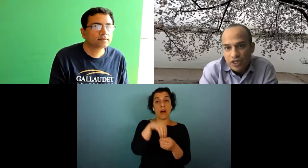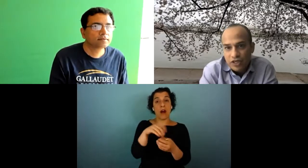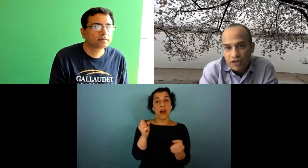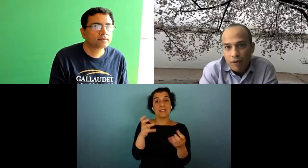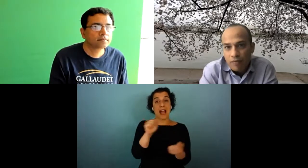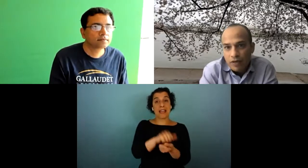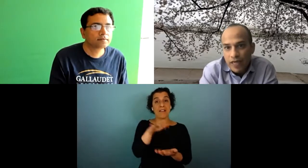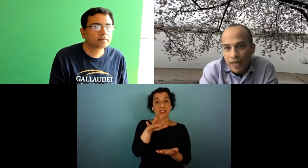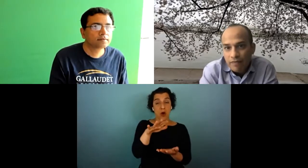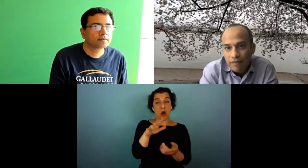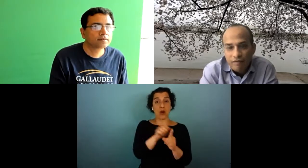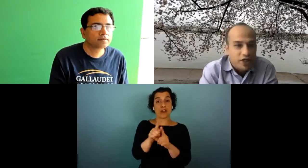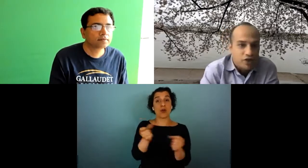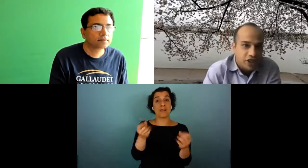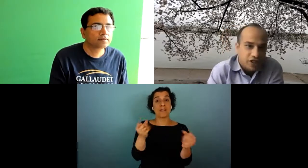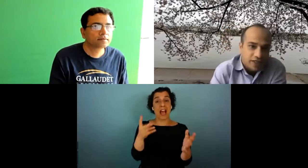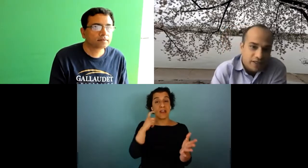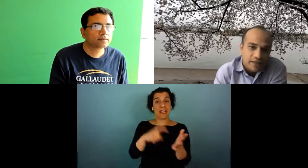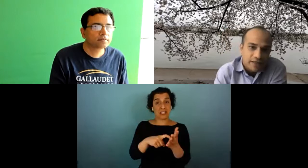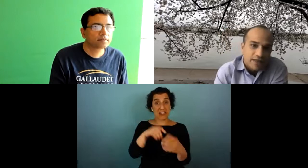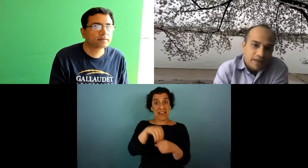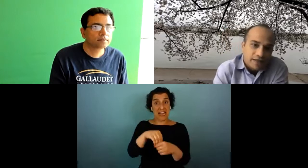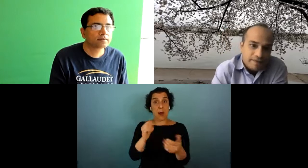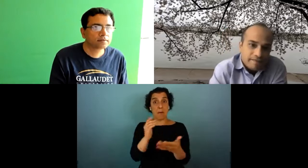recognition into a popular game where should she start